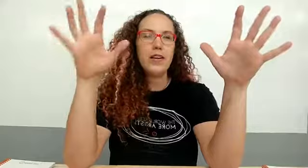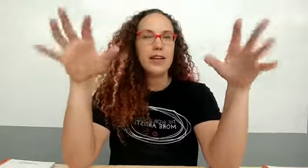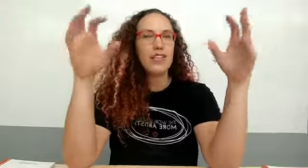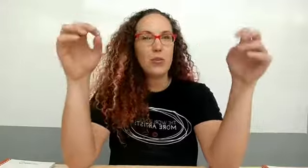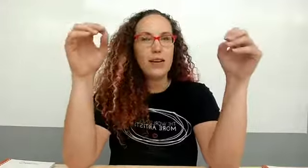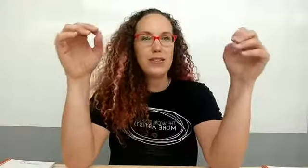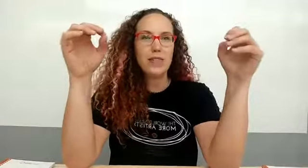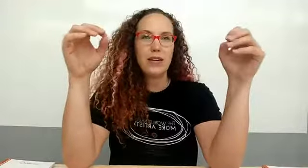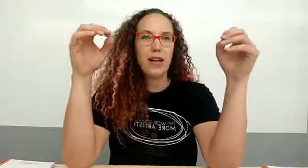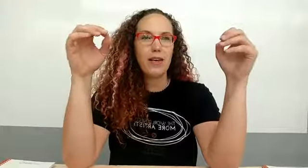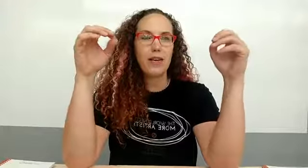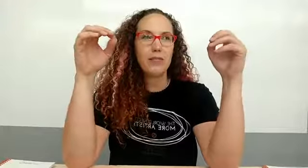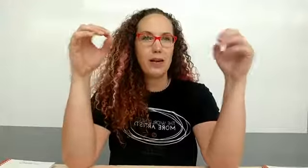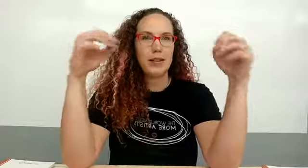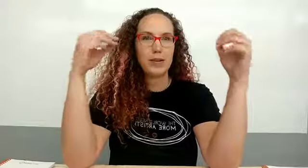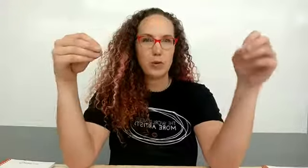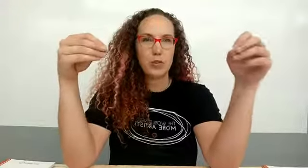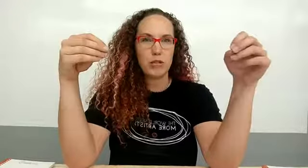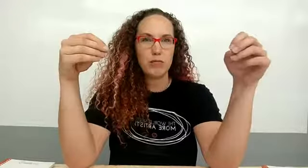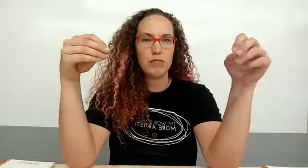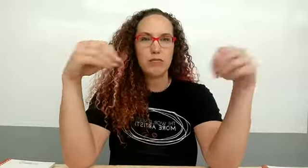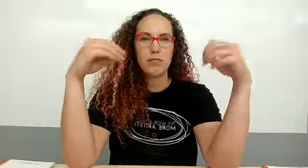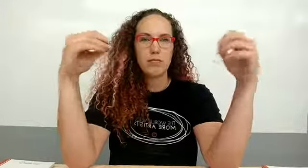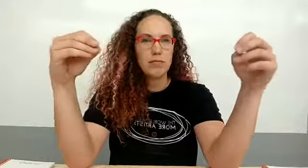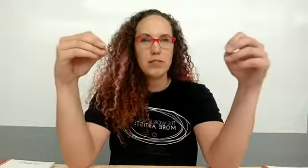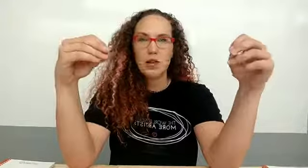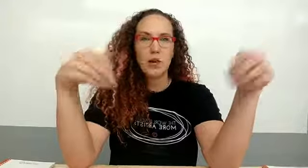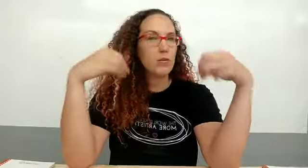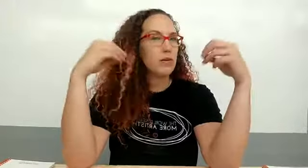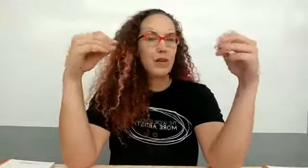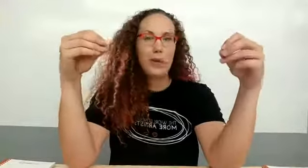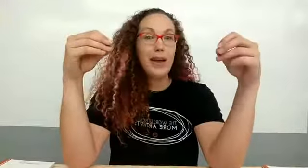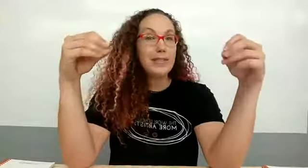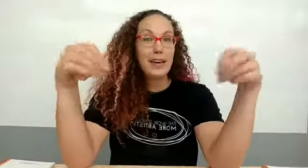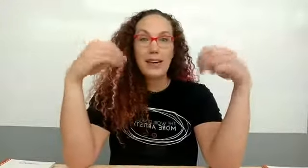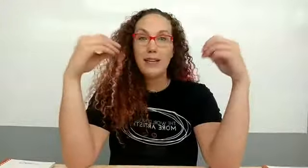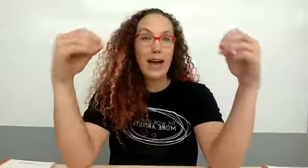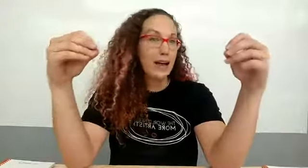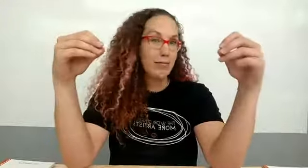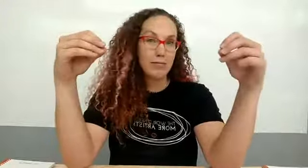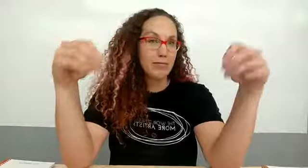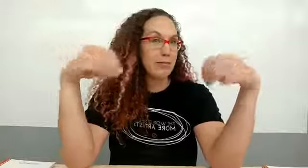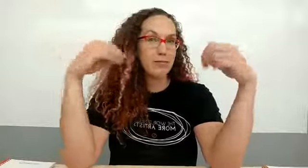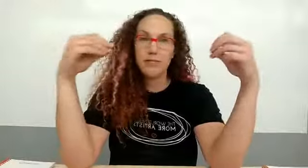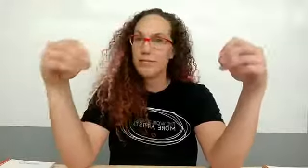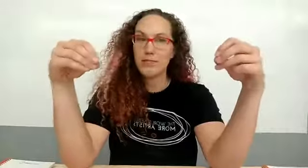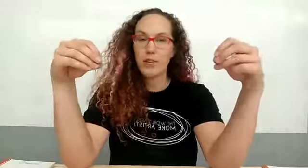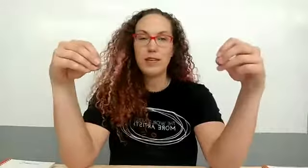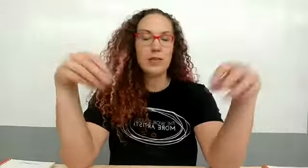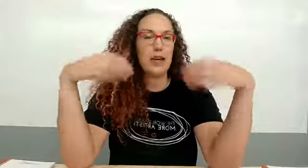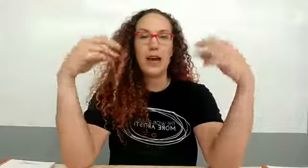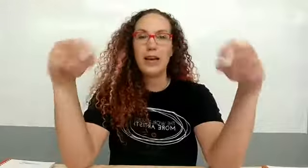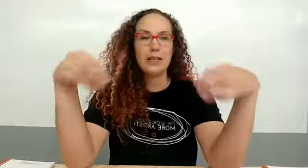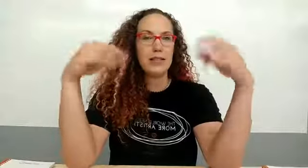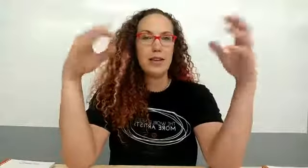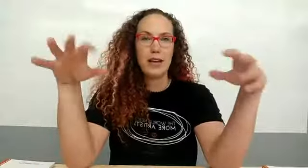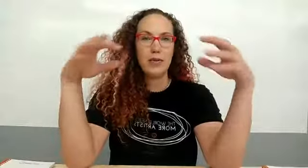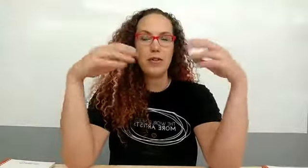like a 27 monthly subscription so we're not talking a lot for all the supplies and everything